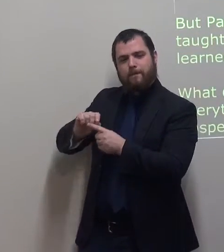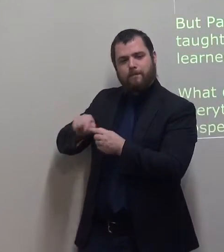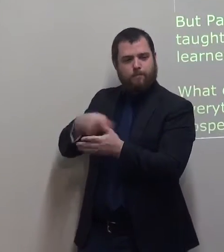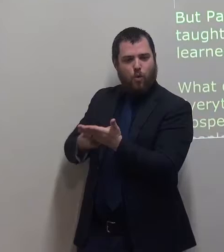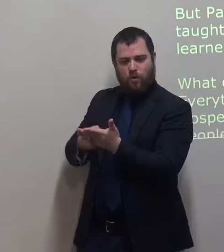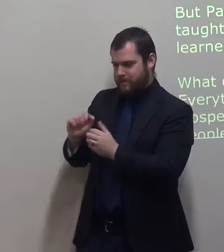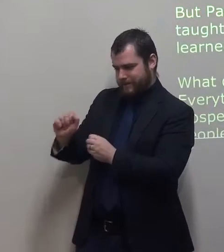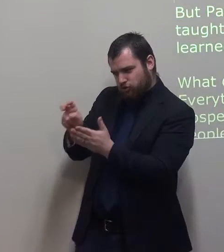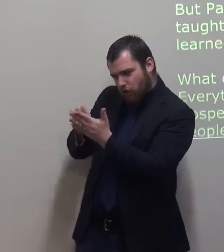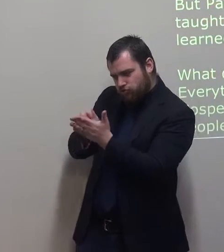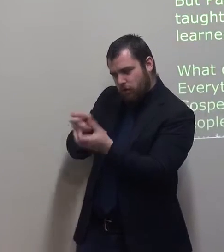What did Timothy learn?